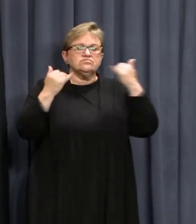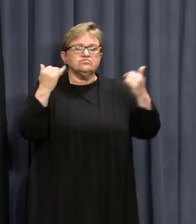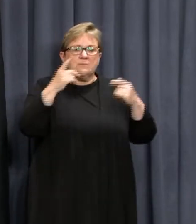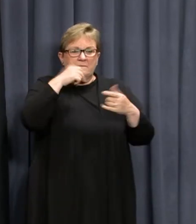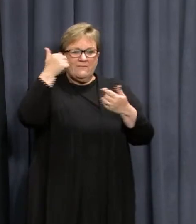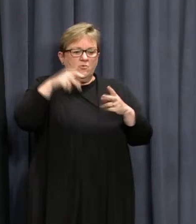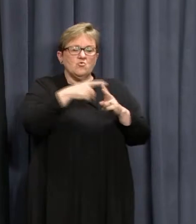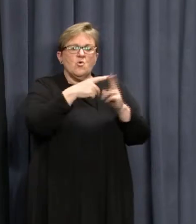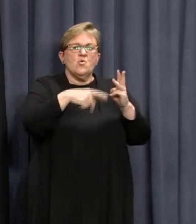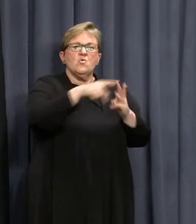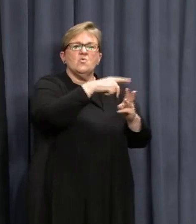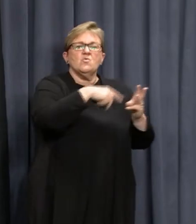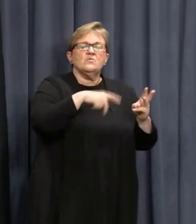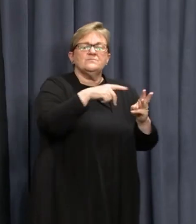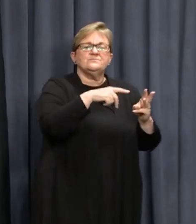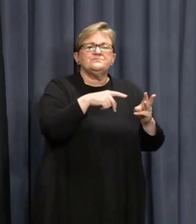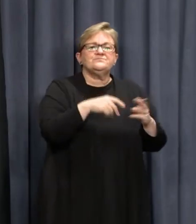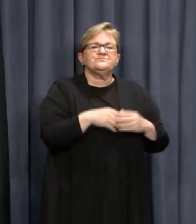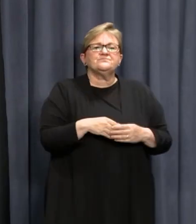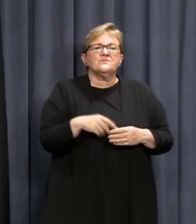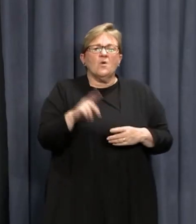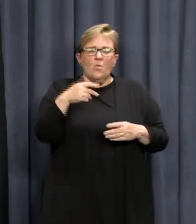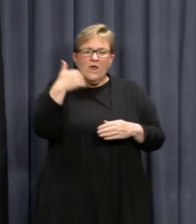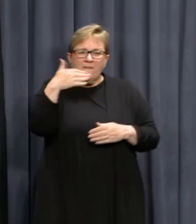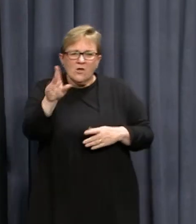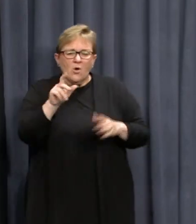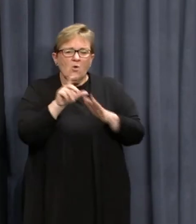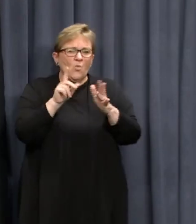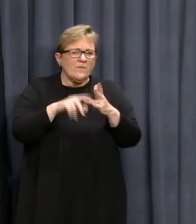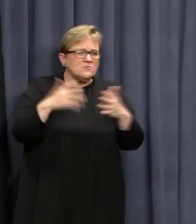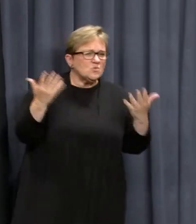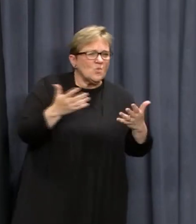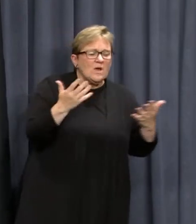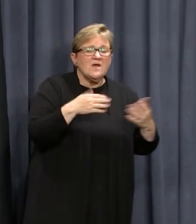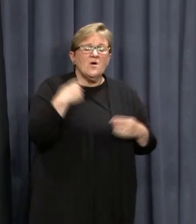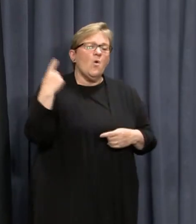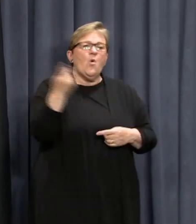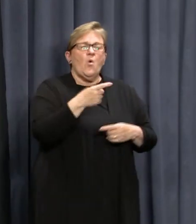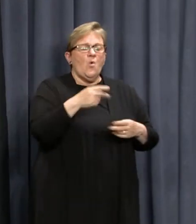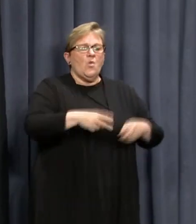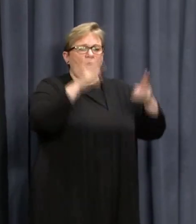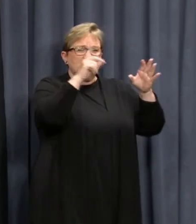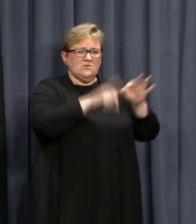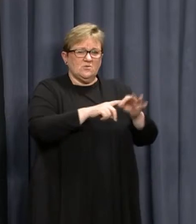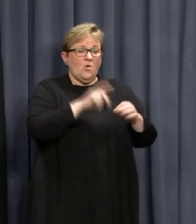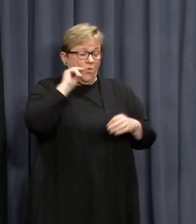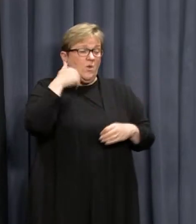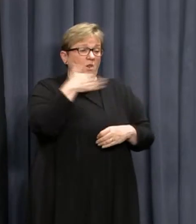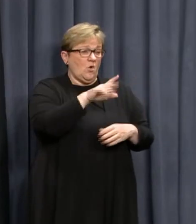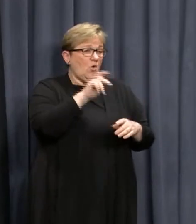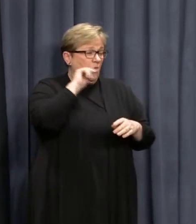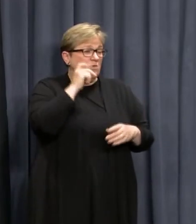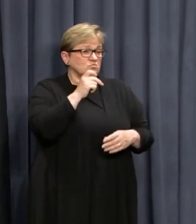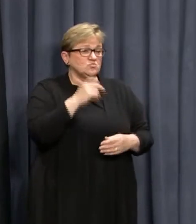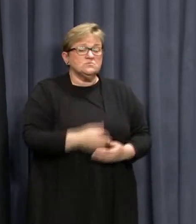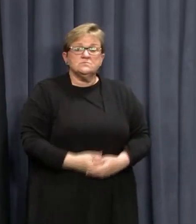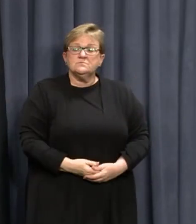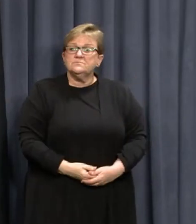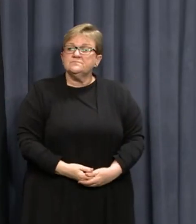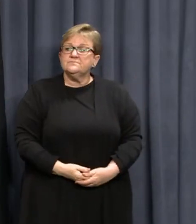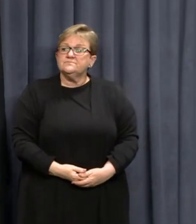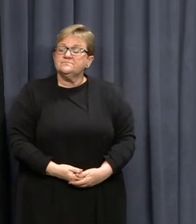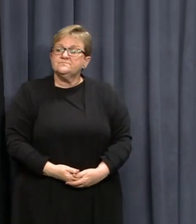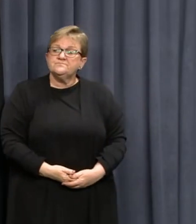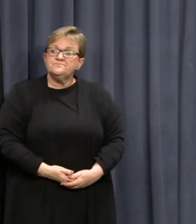all of their movements as well, and all of them have gone into hotel quarantine or are going into hotel quarantine. Any